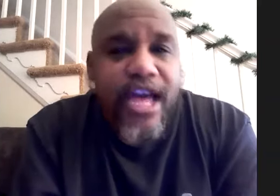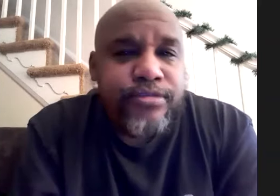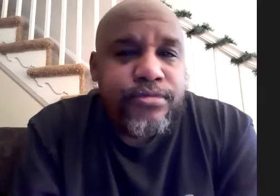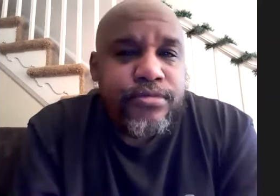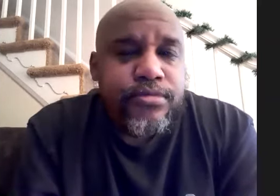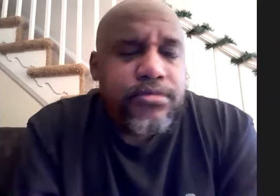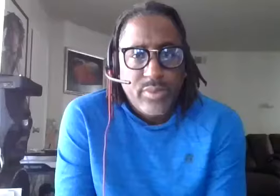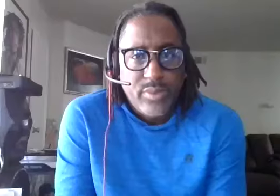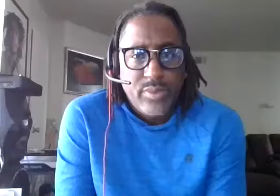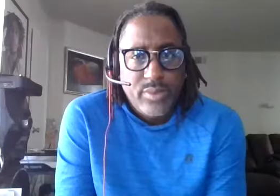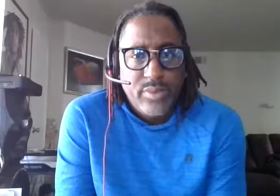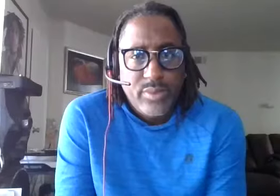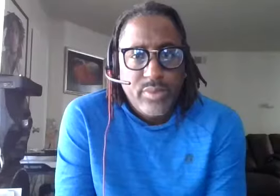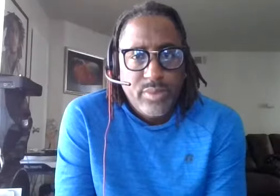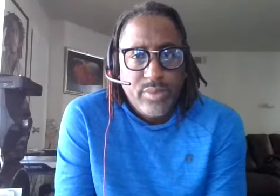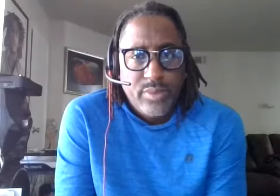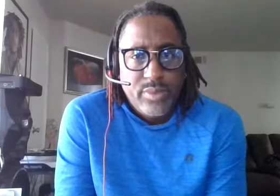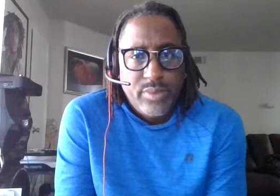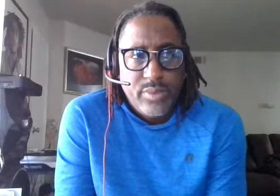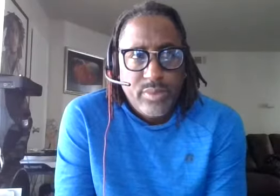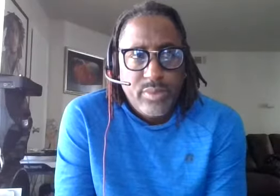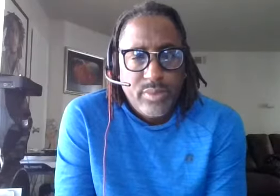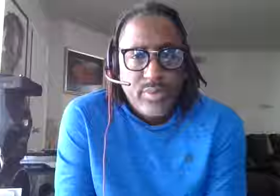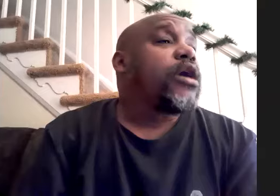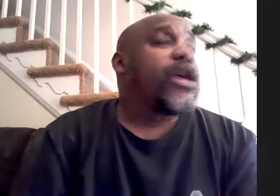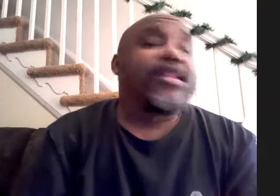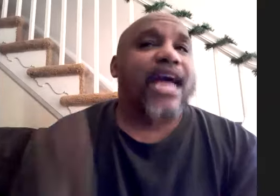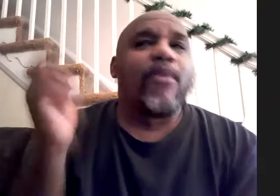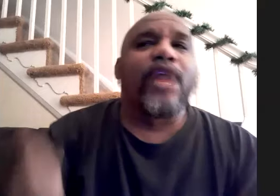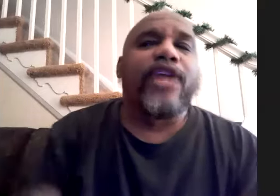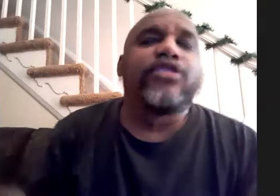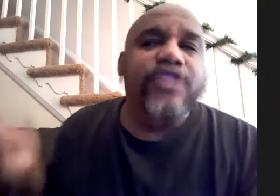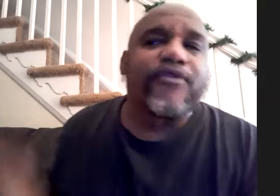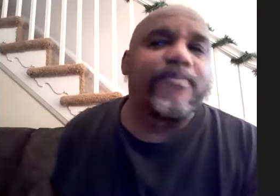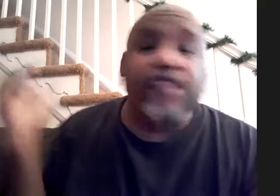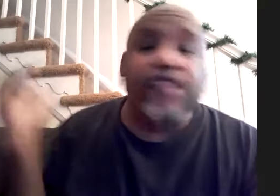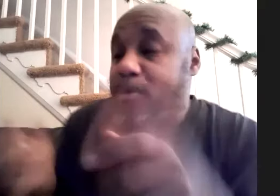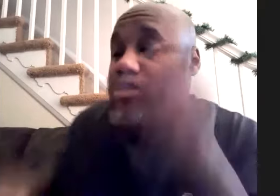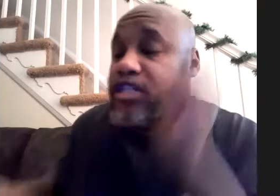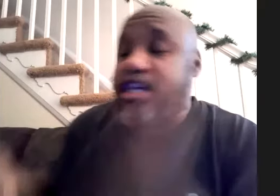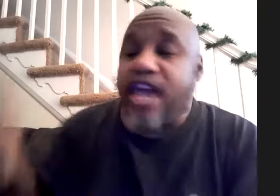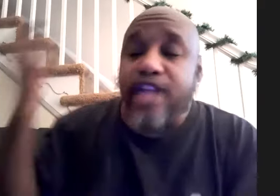but what i did was i borrowed the rhythm and like i would play it on different different like different parts of the kit